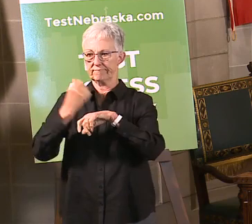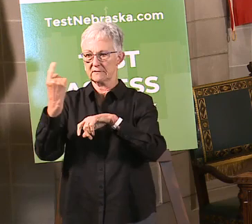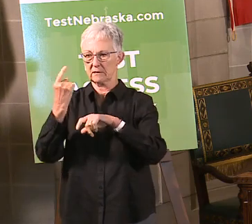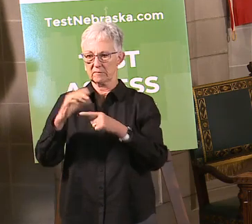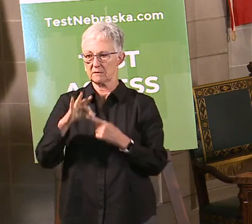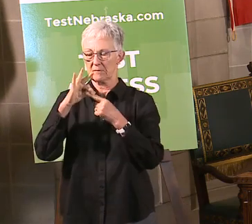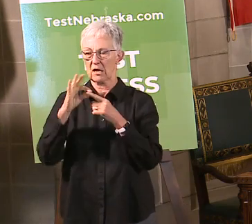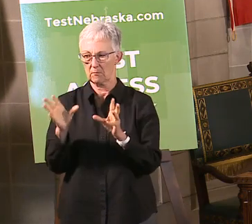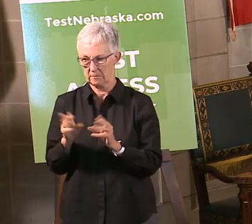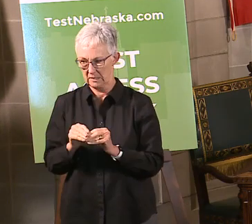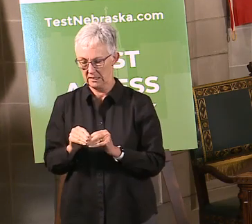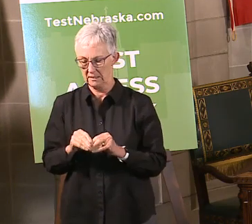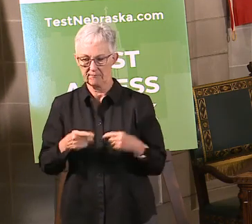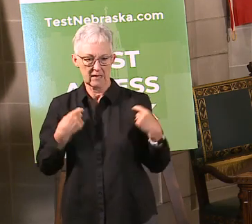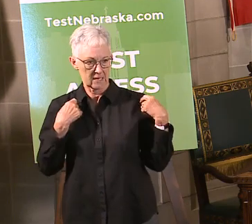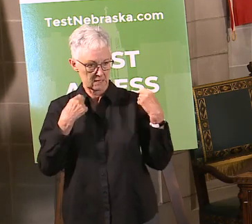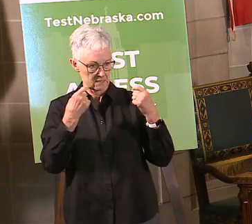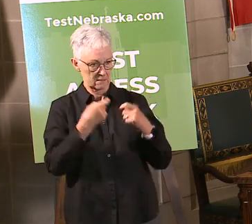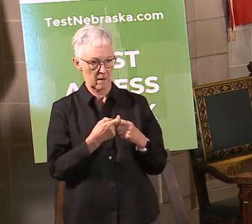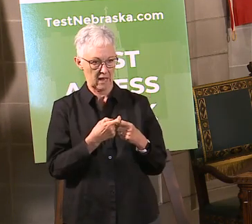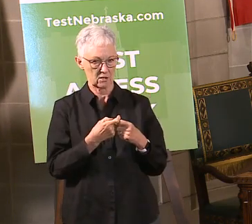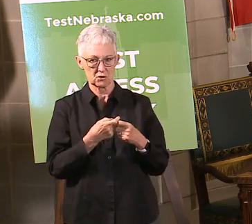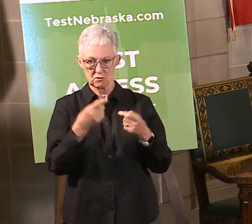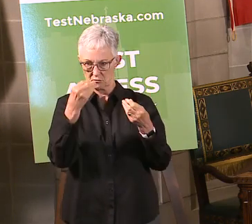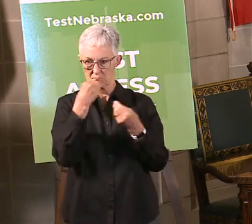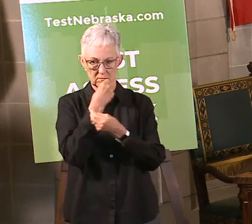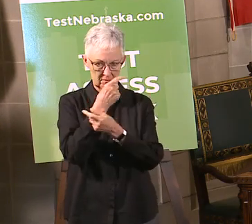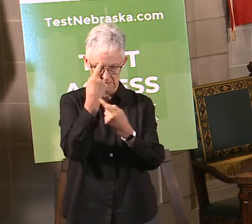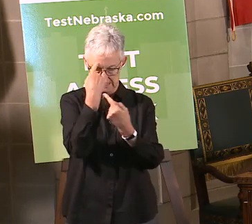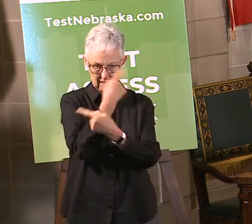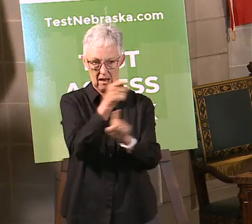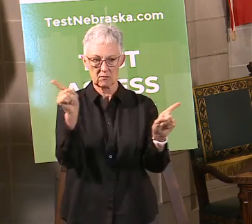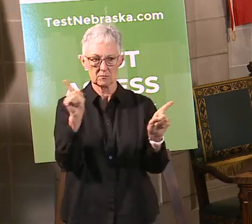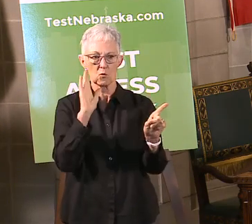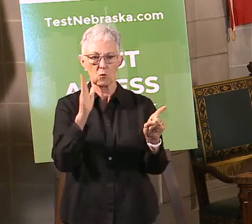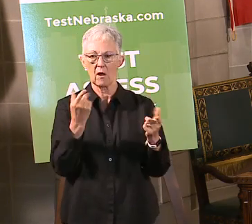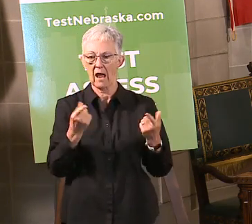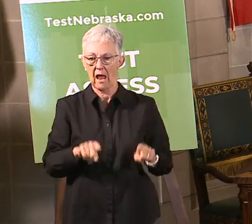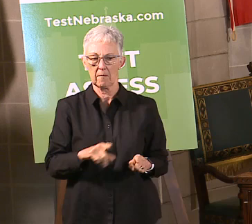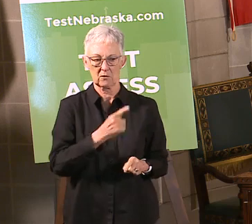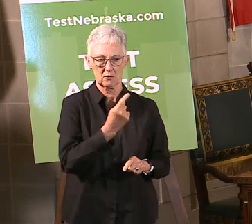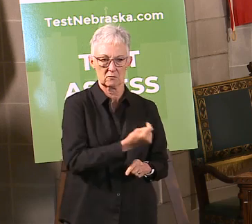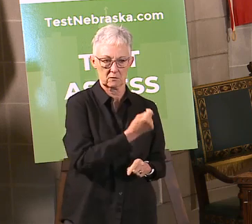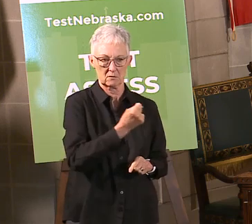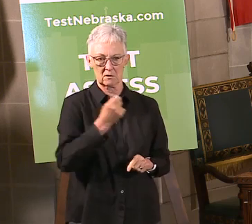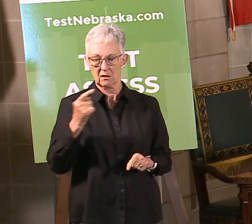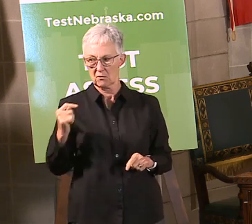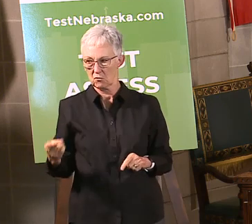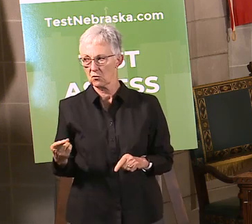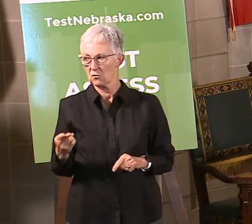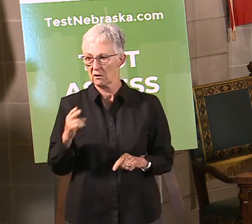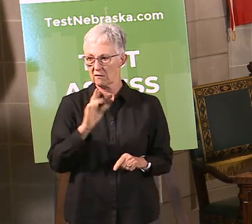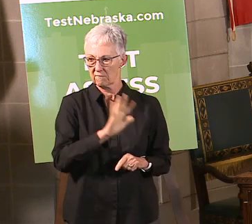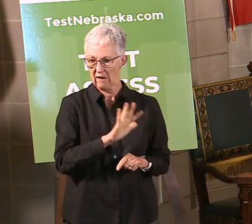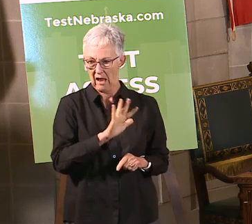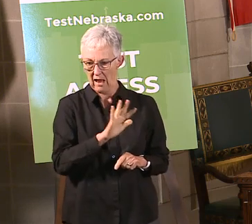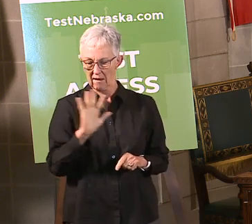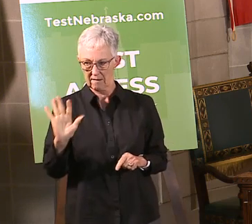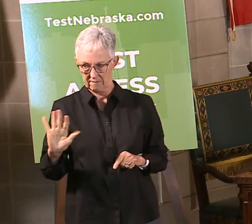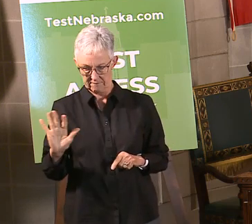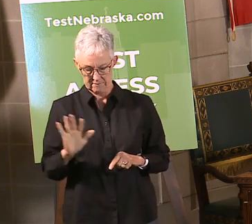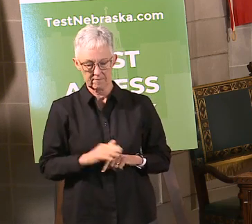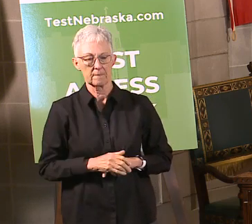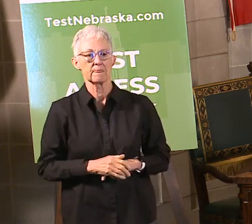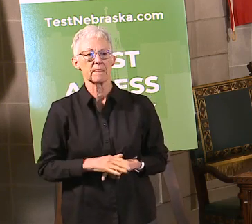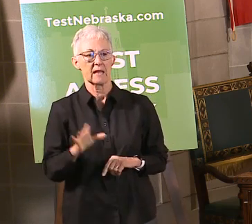now. Spanish briefings at 5 o'clock on Tuesdays and Thursdays Central Time. And then, I'll be on NET again this week as well, 8.30